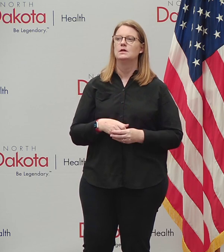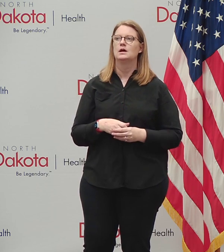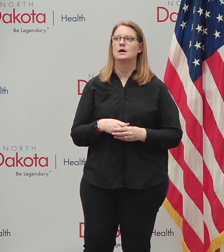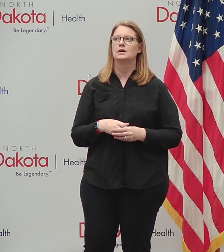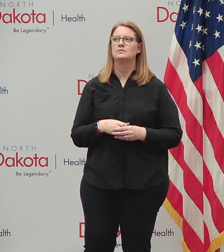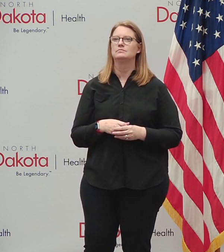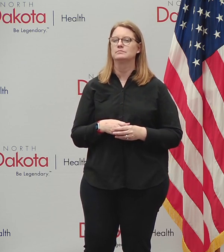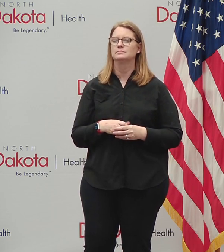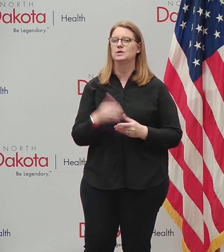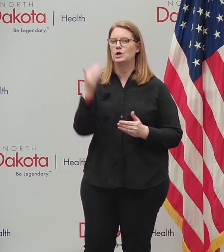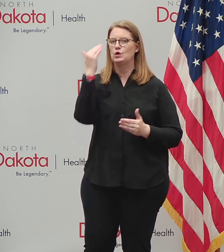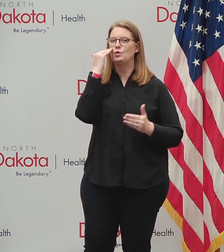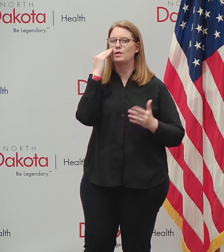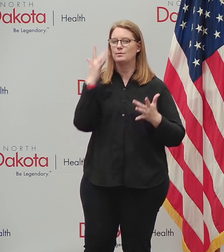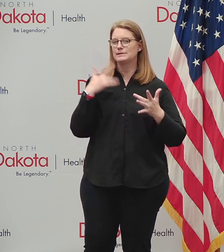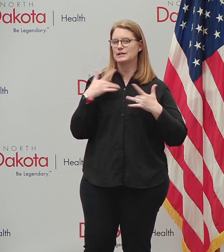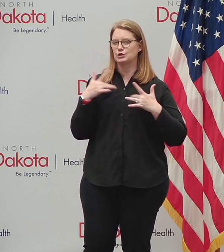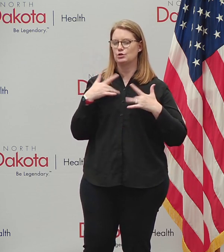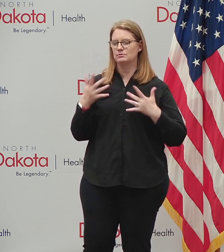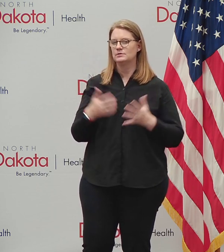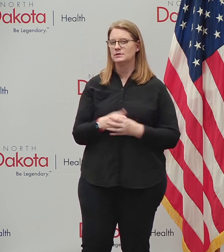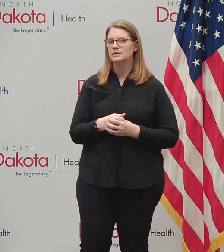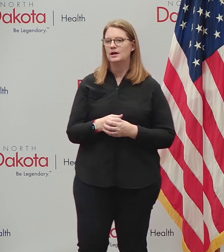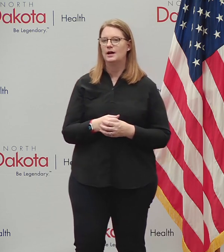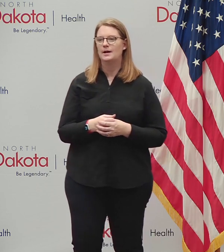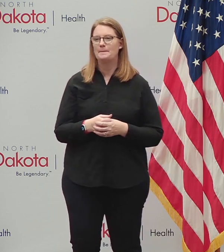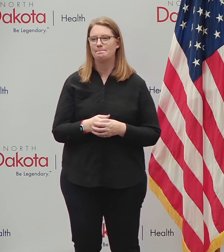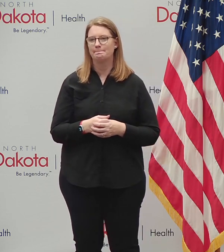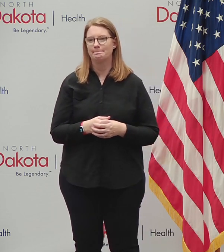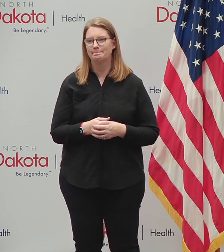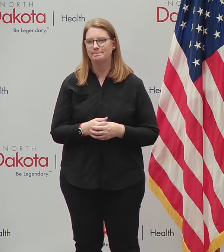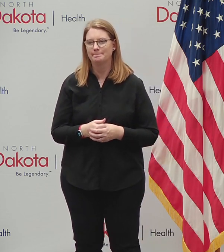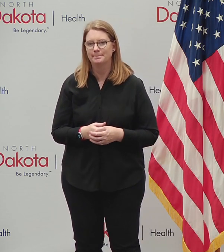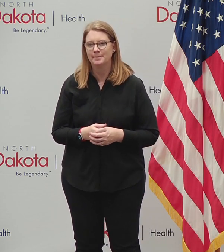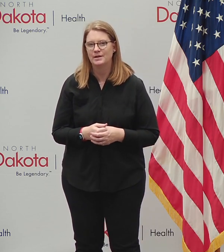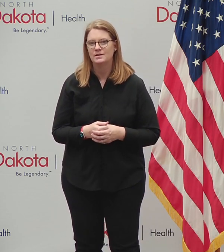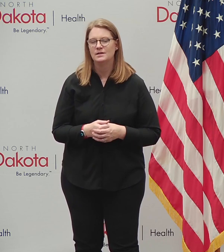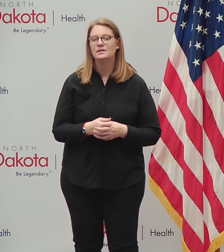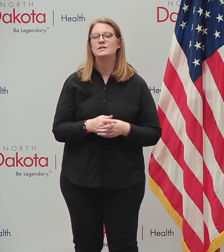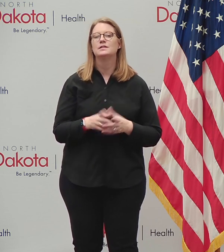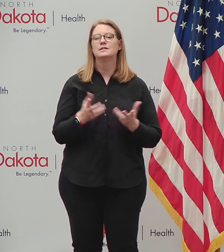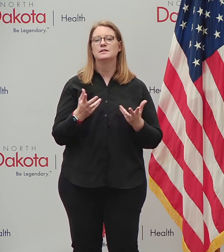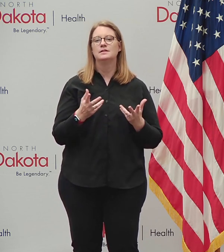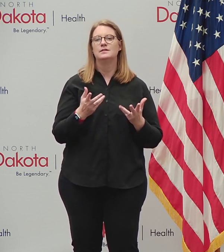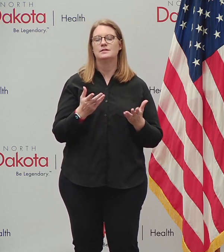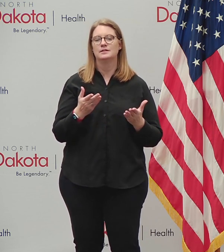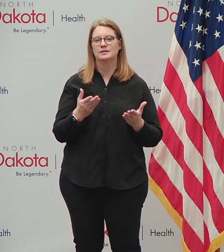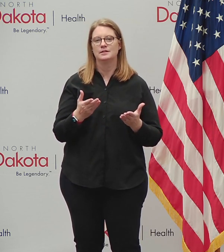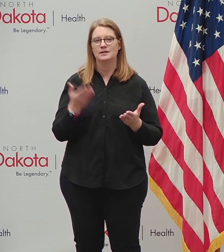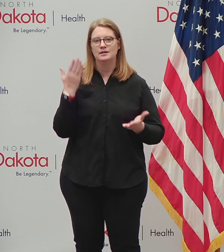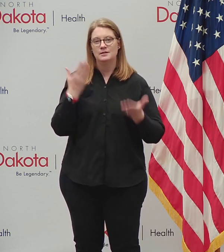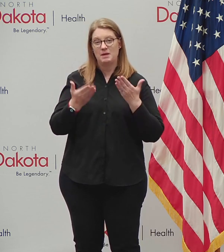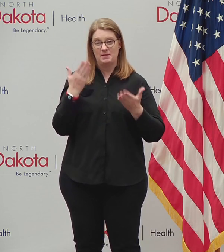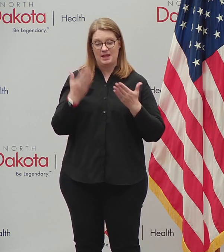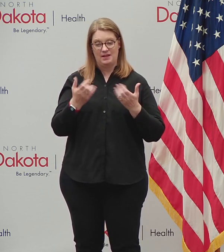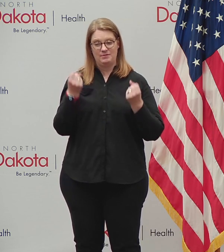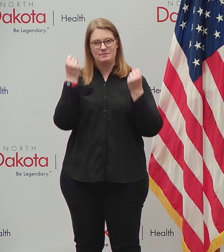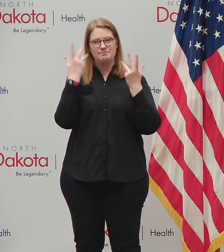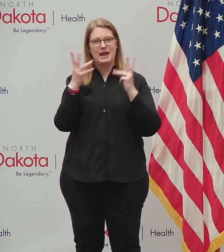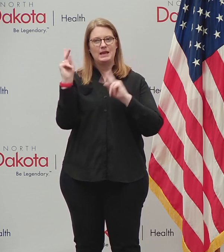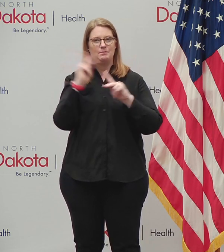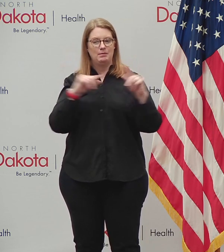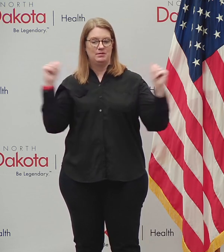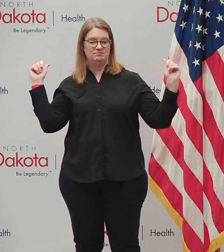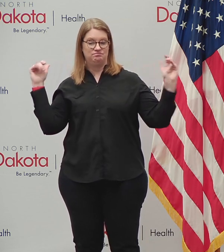going to be a concern and, and maybe there'll be a spike, but I, I think the real, uh, the real issue is, I mean, there may have been large gatherings in bars